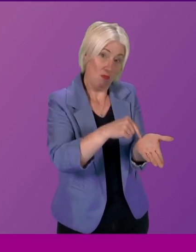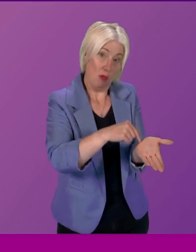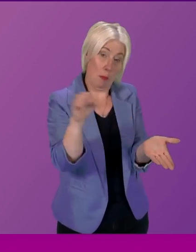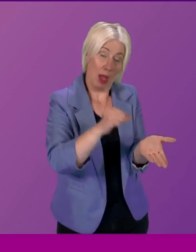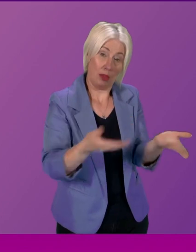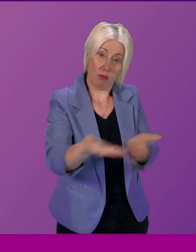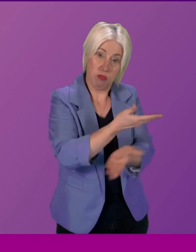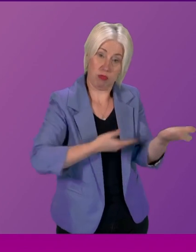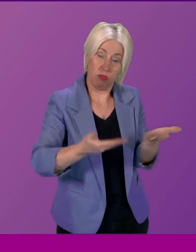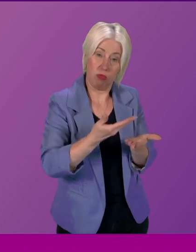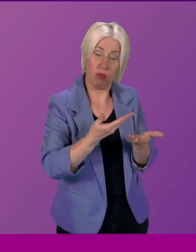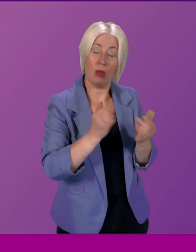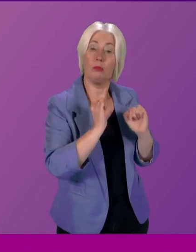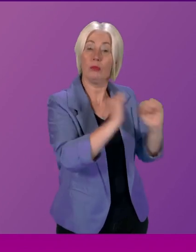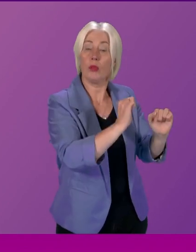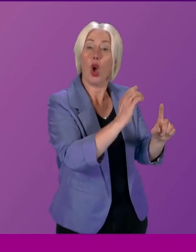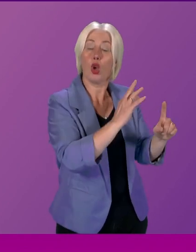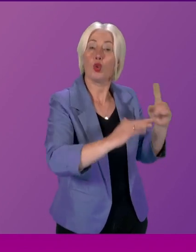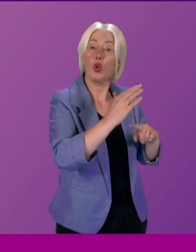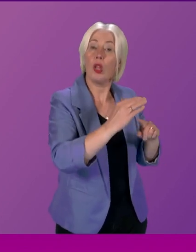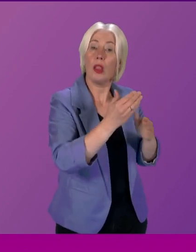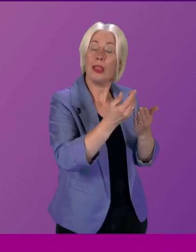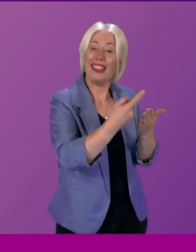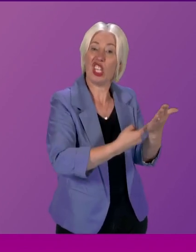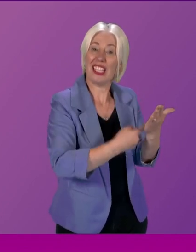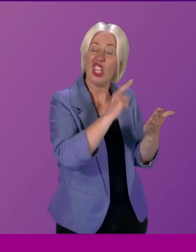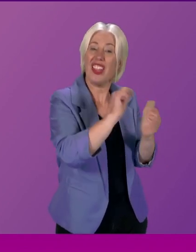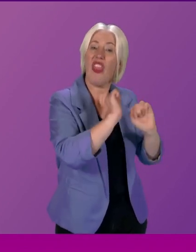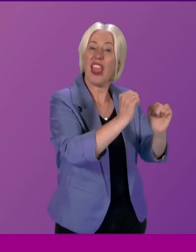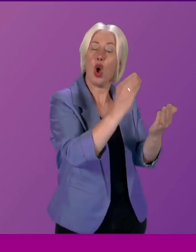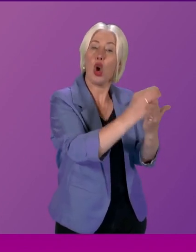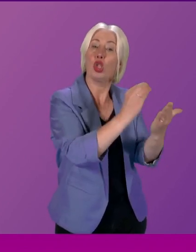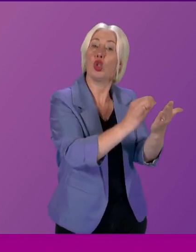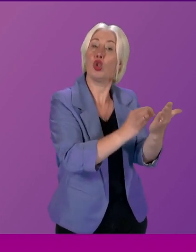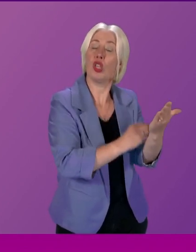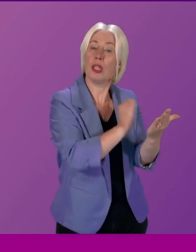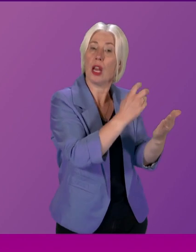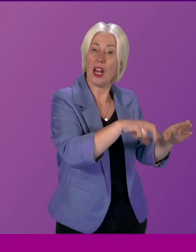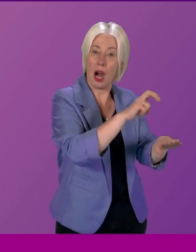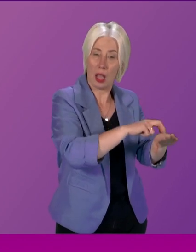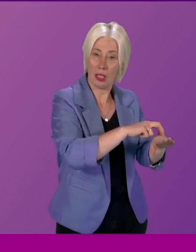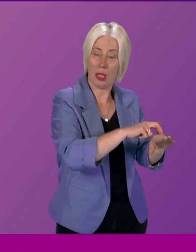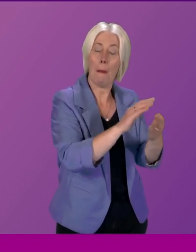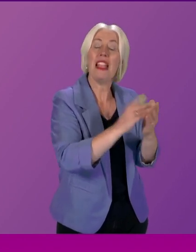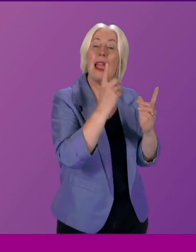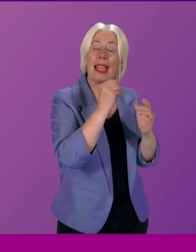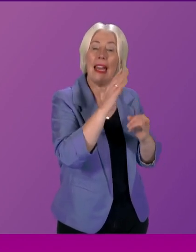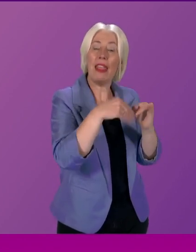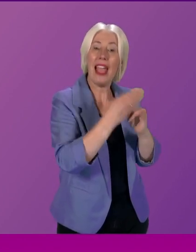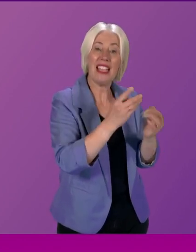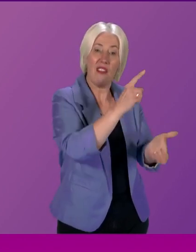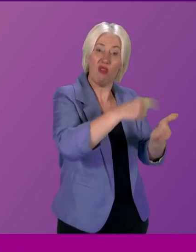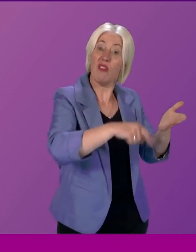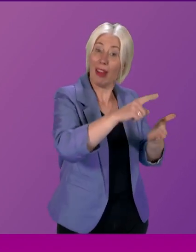has got so much of its social legislation embedded in its constitution, the process can sometimes end in a referendum. In Paris,